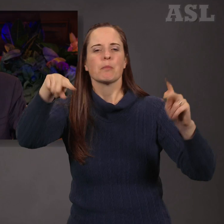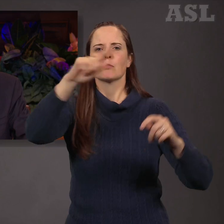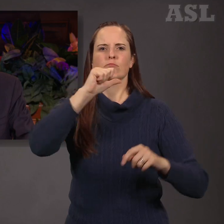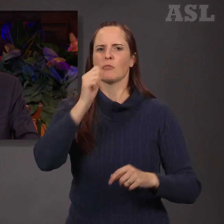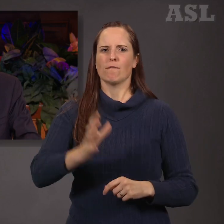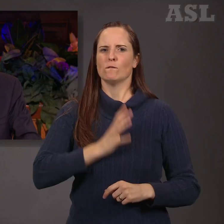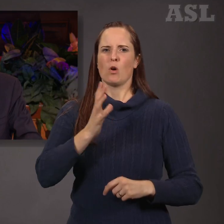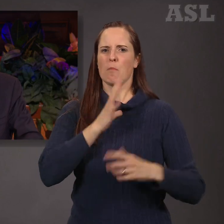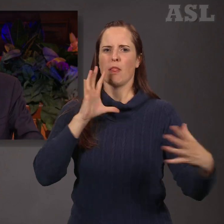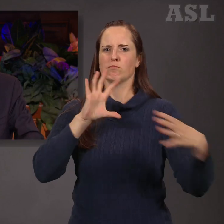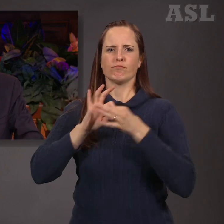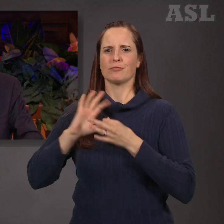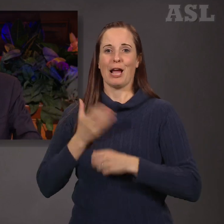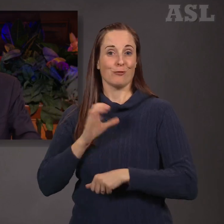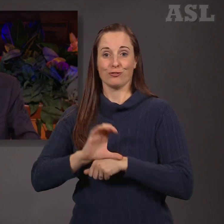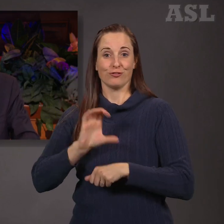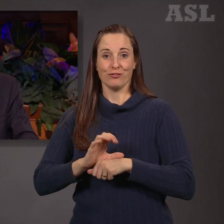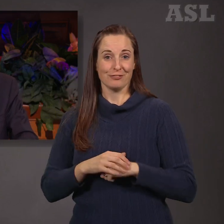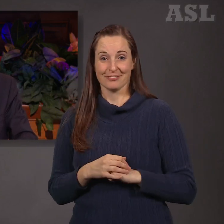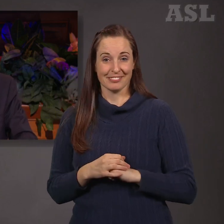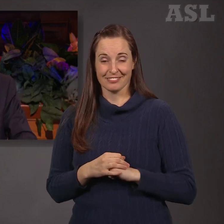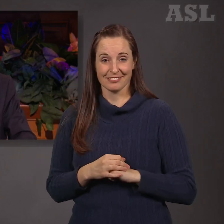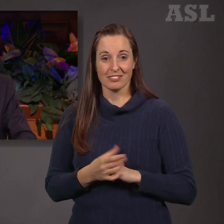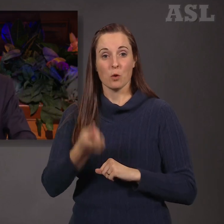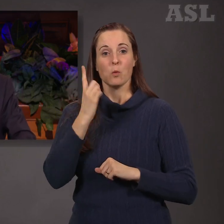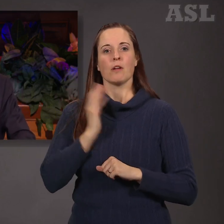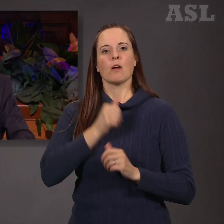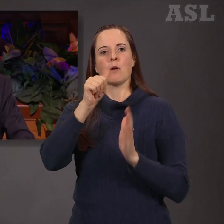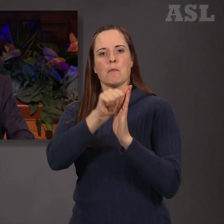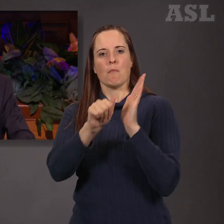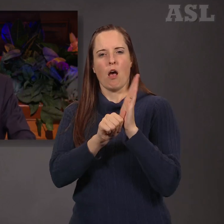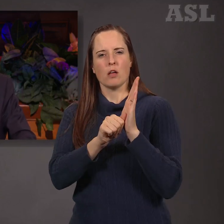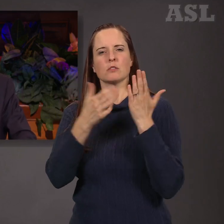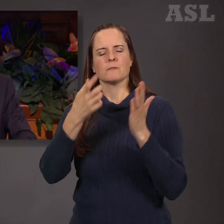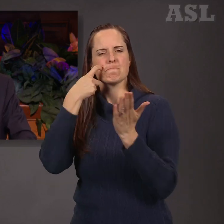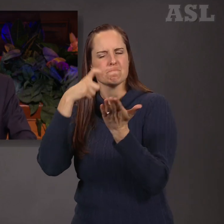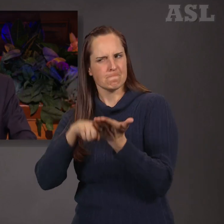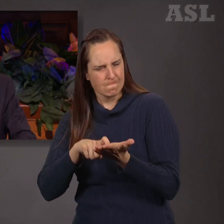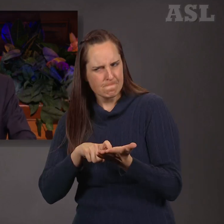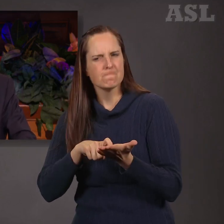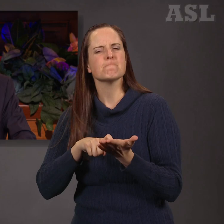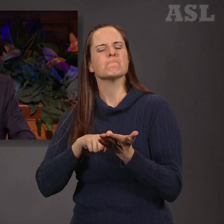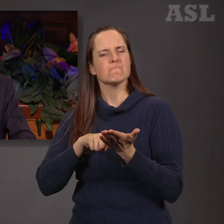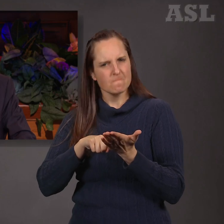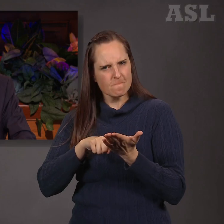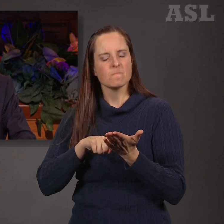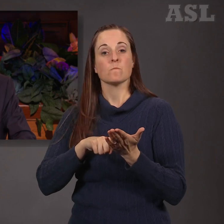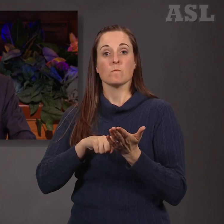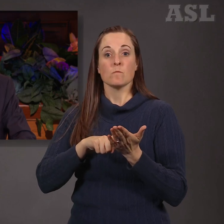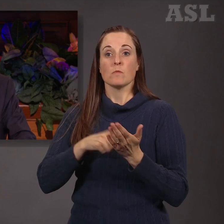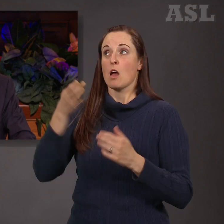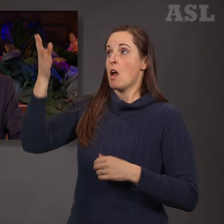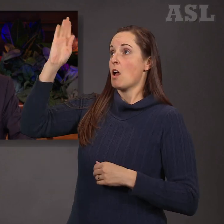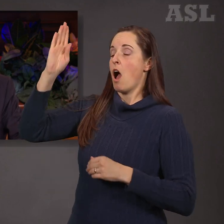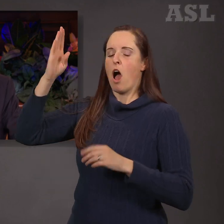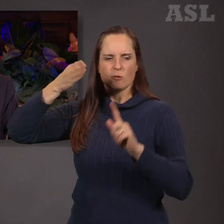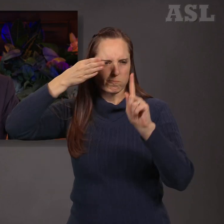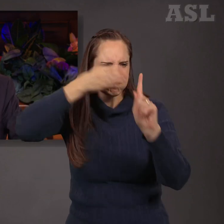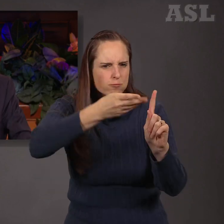As one of our Apostles observed, quote, God is using more than one people for the accomplishment of His great